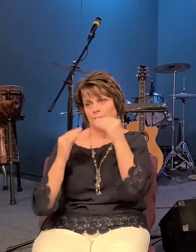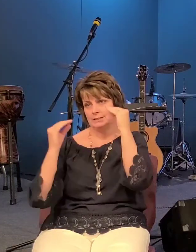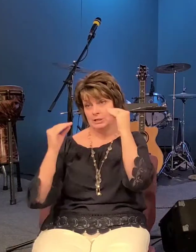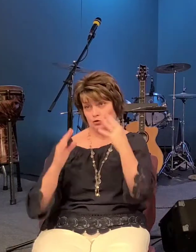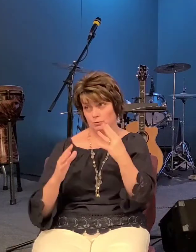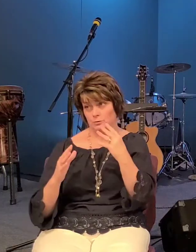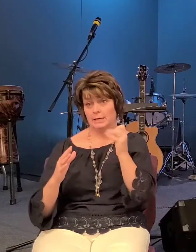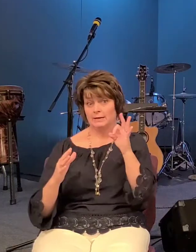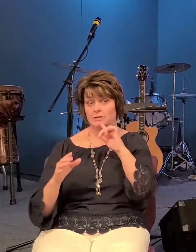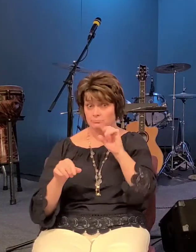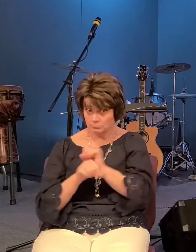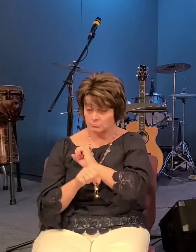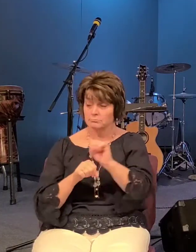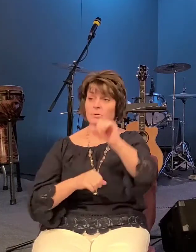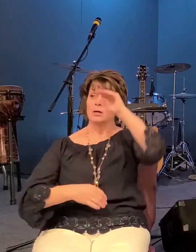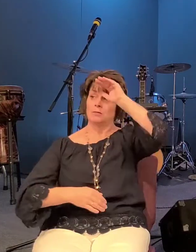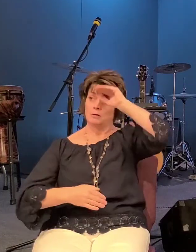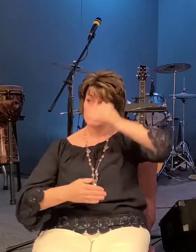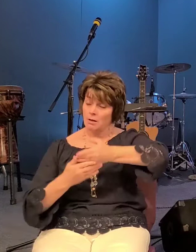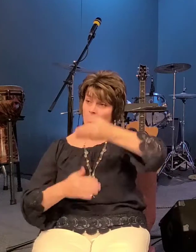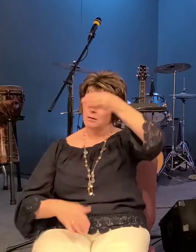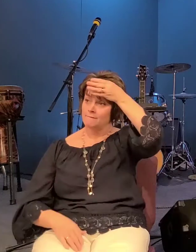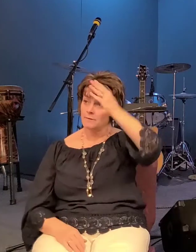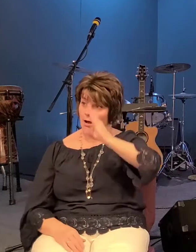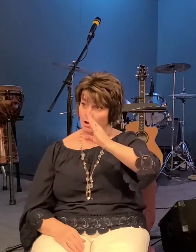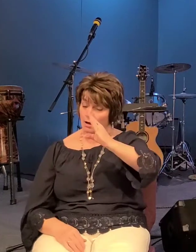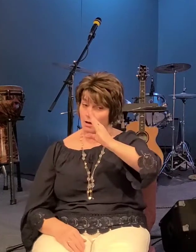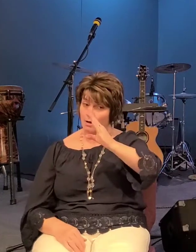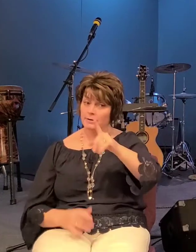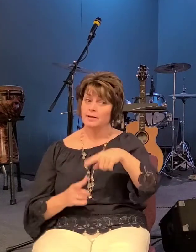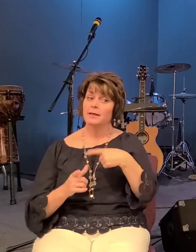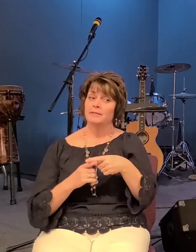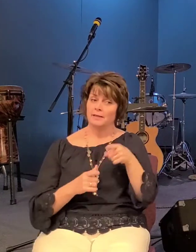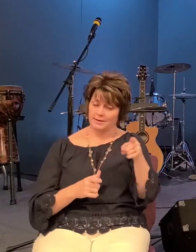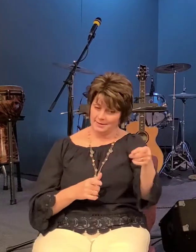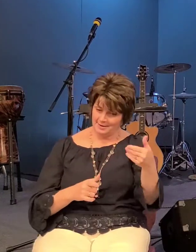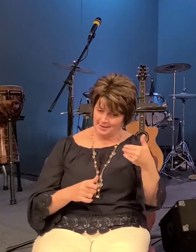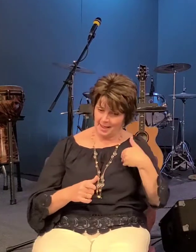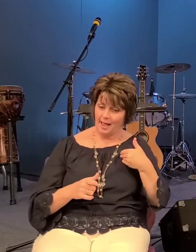is the son of god then he has a claim on our life